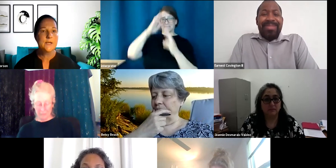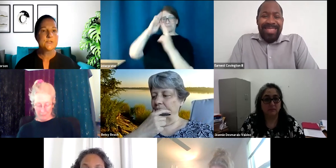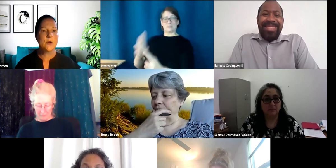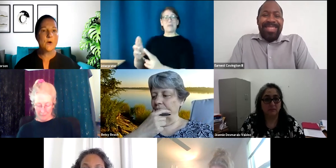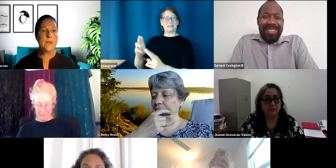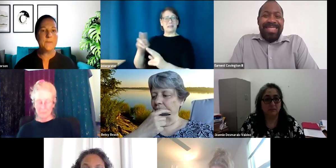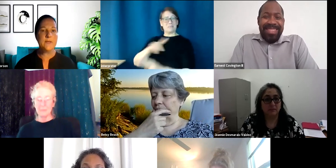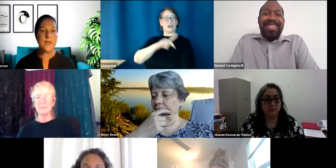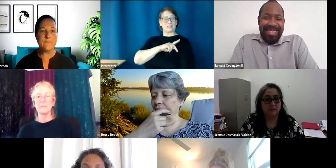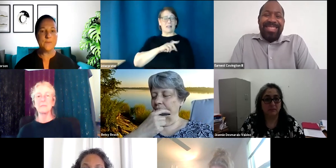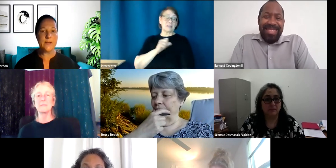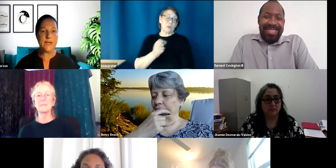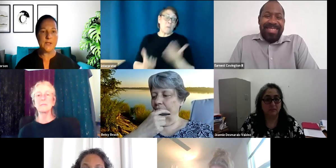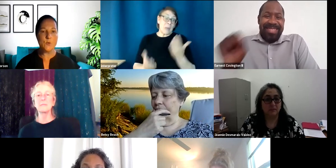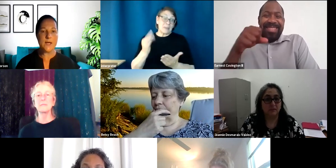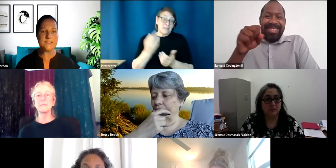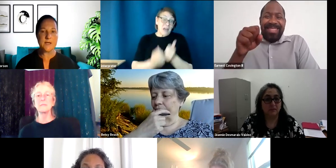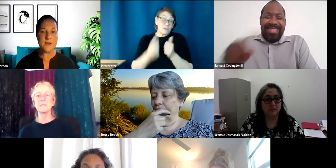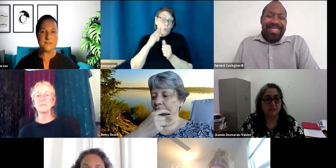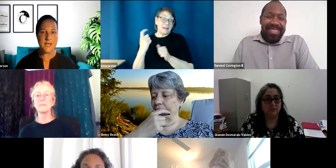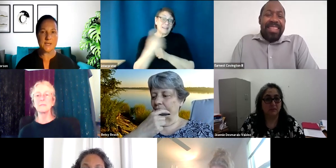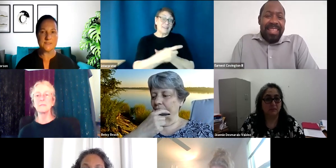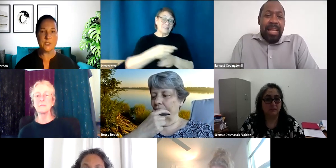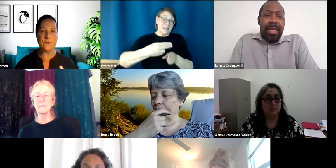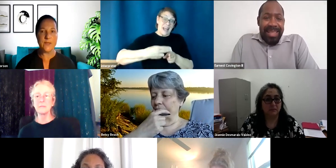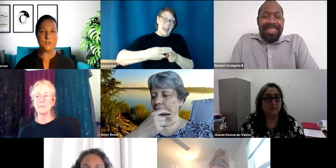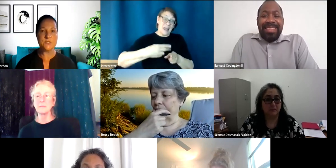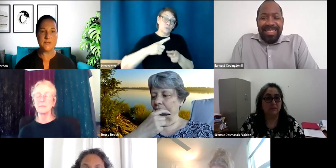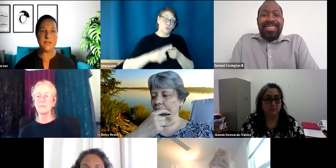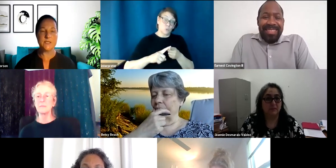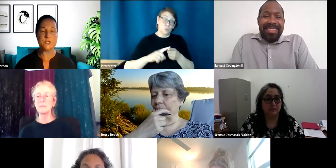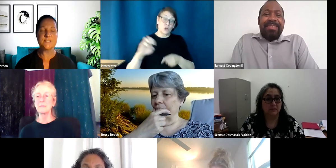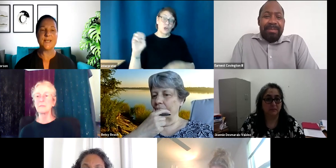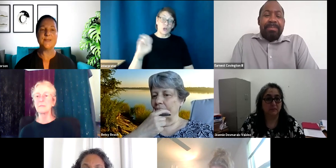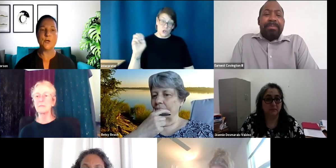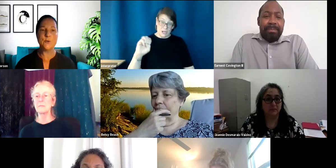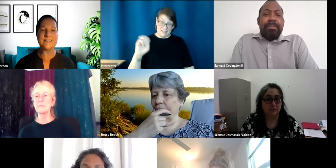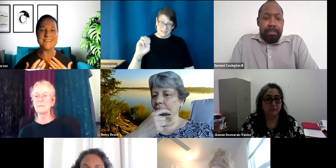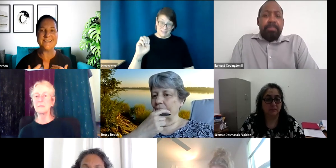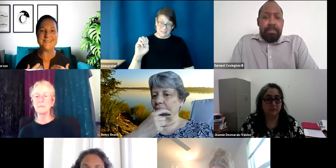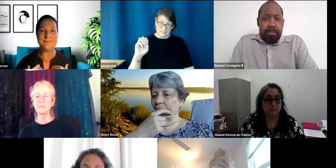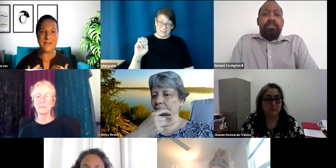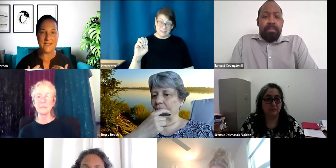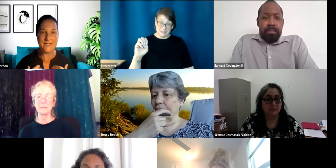So maybe if everybody who has the contacts that you've mentioned today can just send those in CC me